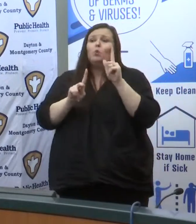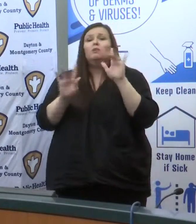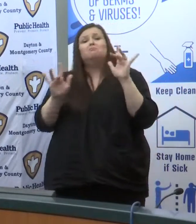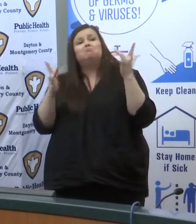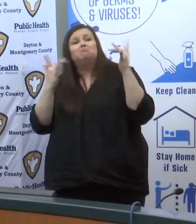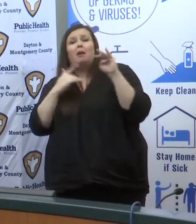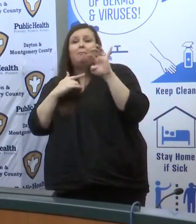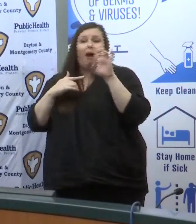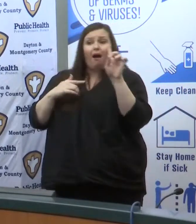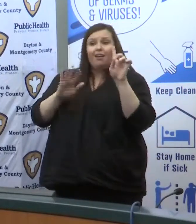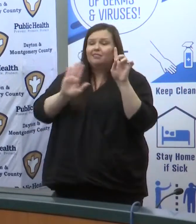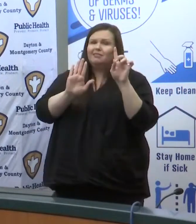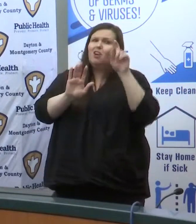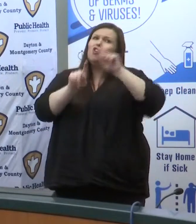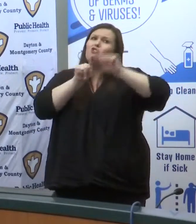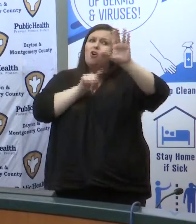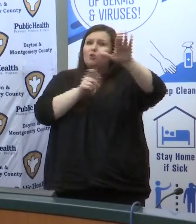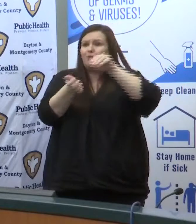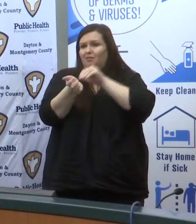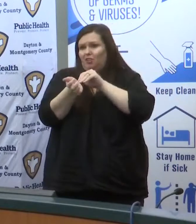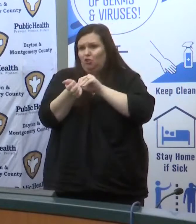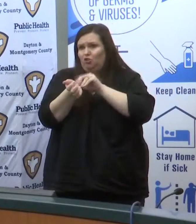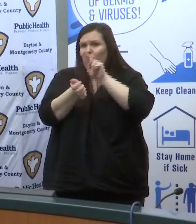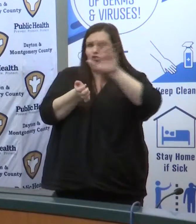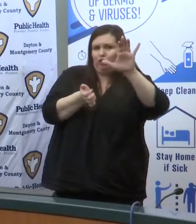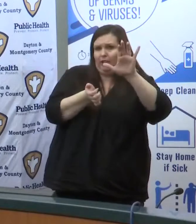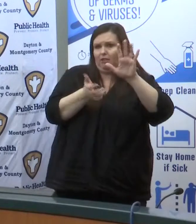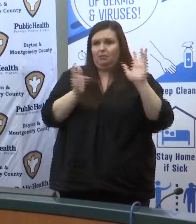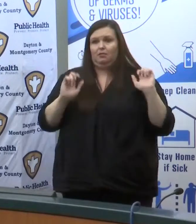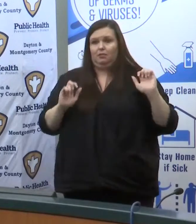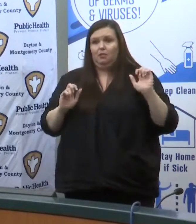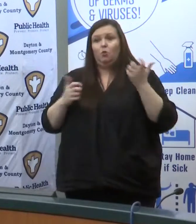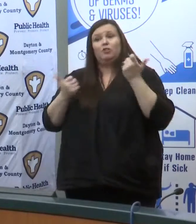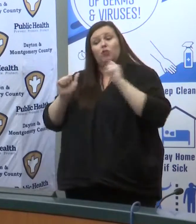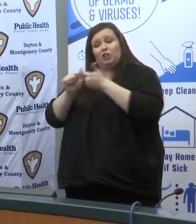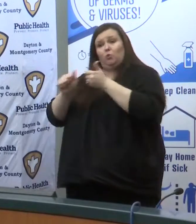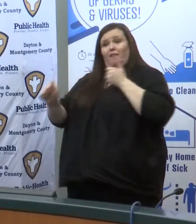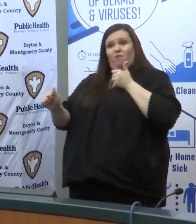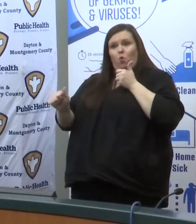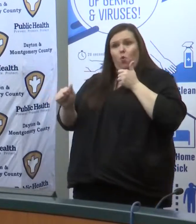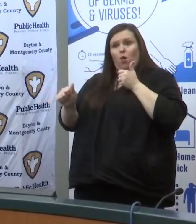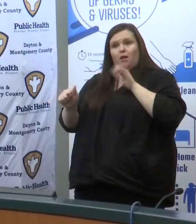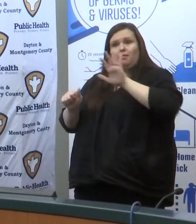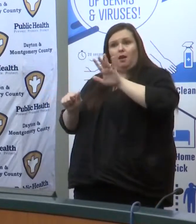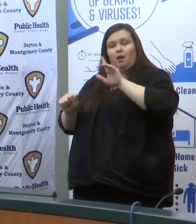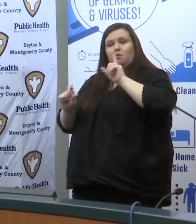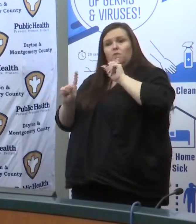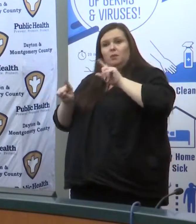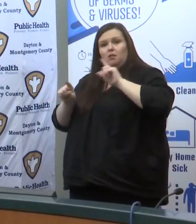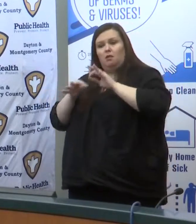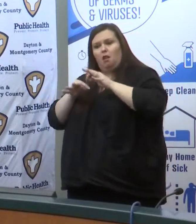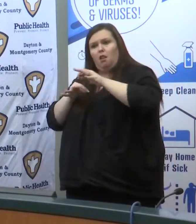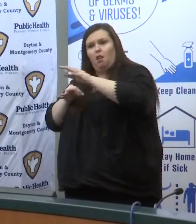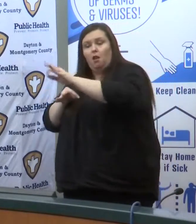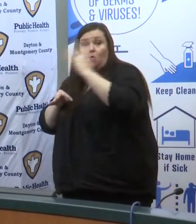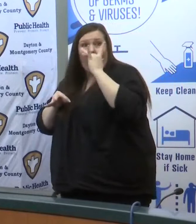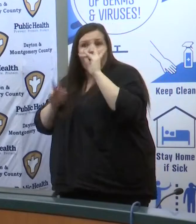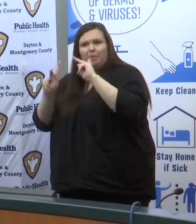concerns should be calling their health care provider or urgent care we are trying to avoid delays in those response times too